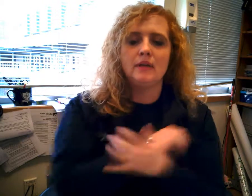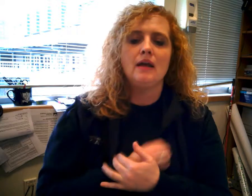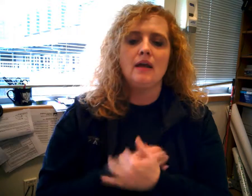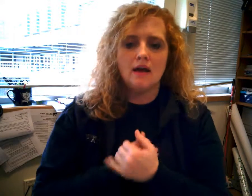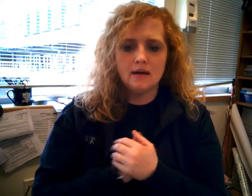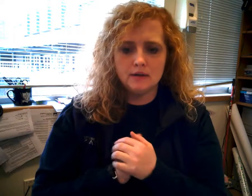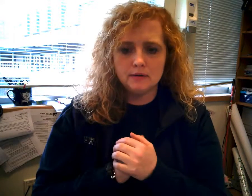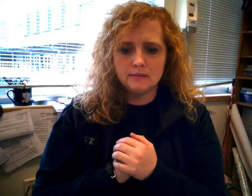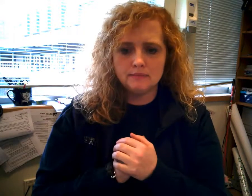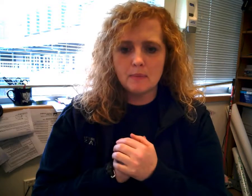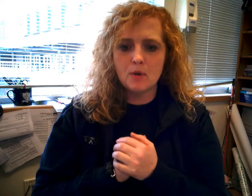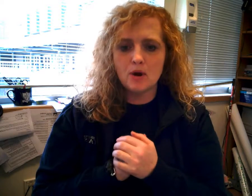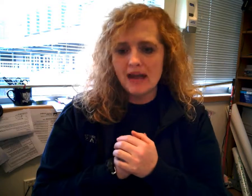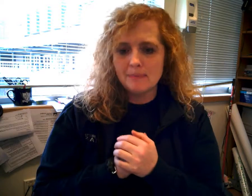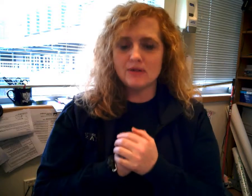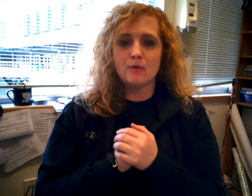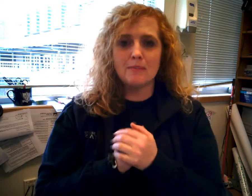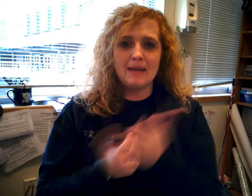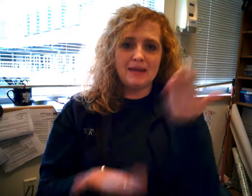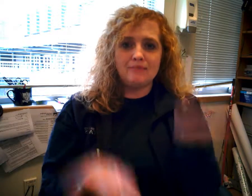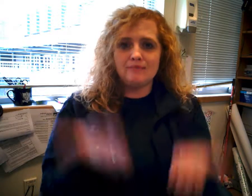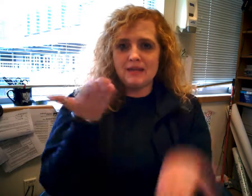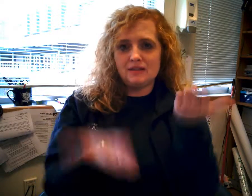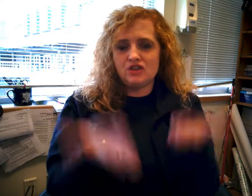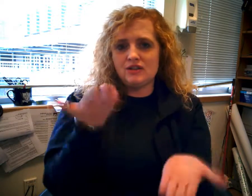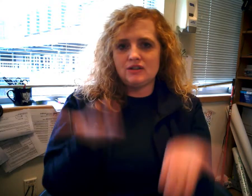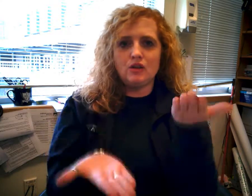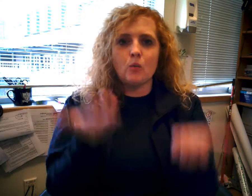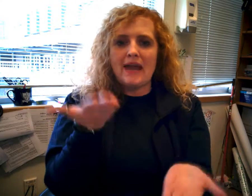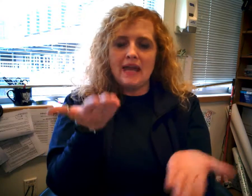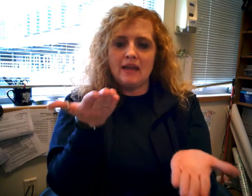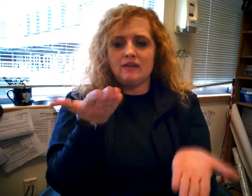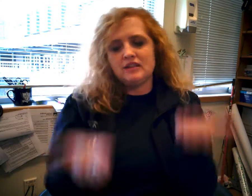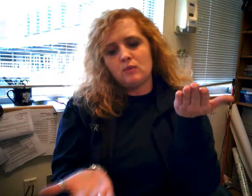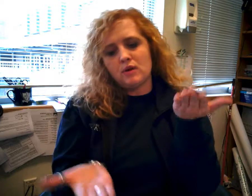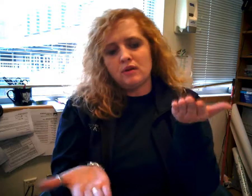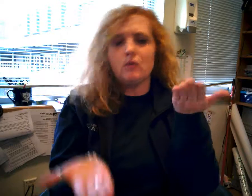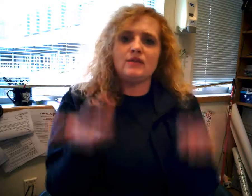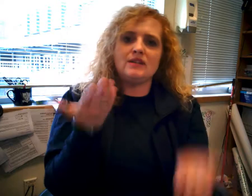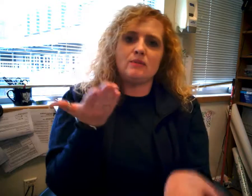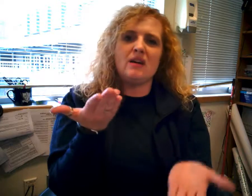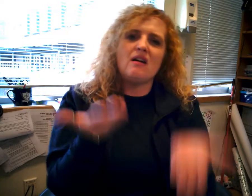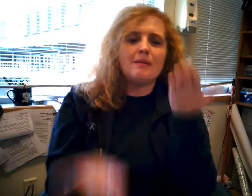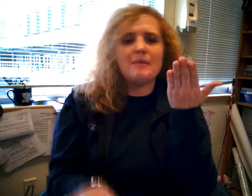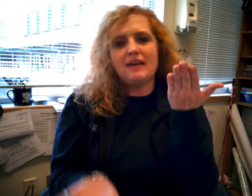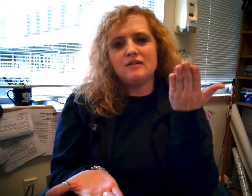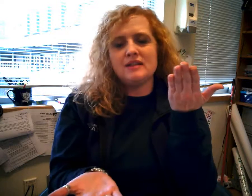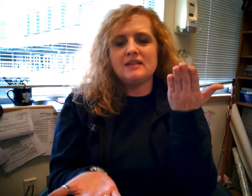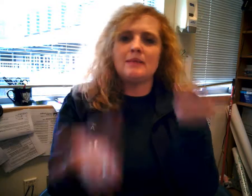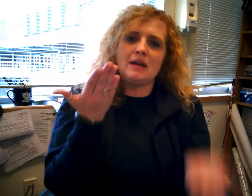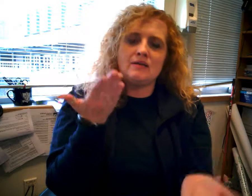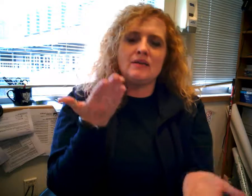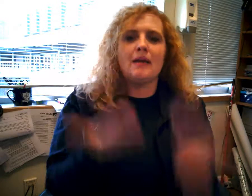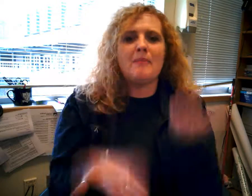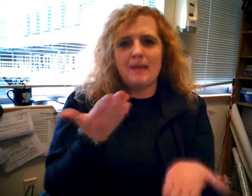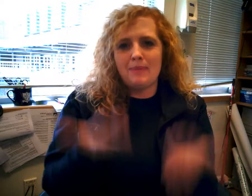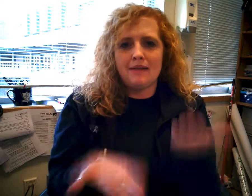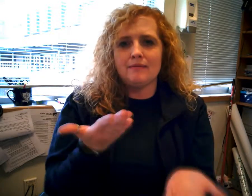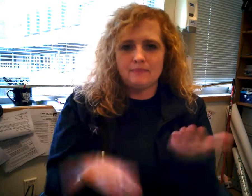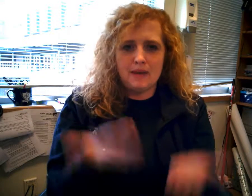Um, perhaps or maybe is just you're weighing this one or this one. Oh, I might do this. I might do that. Maybe. Maybe.